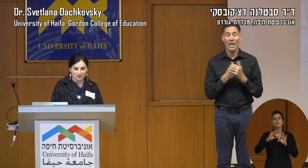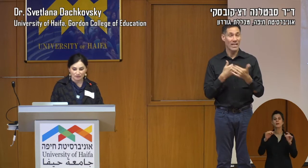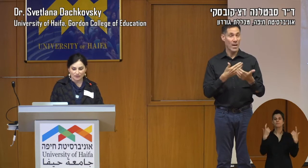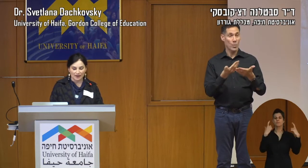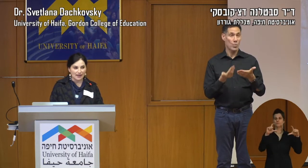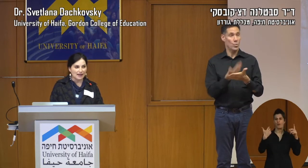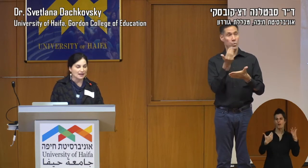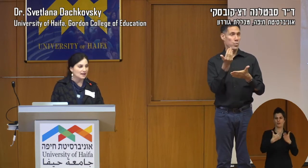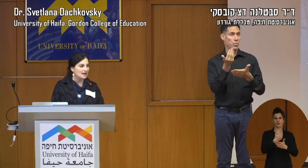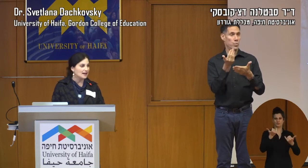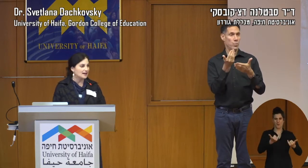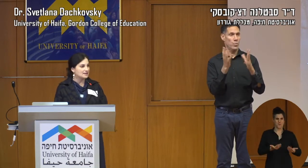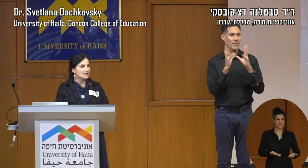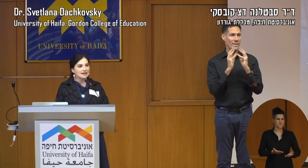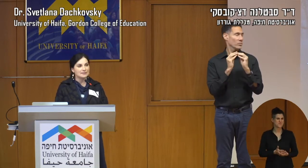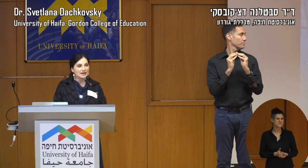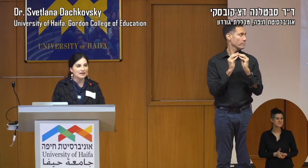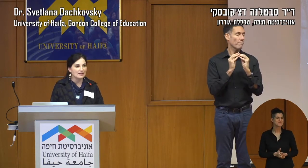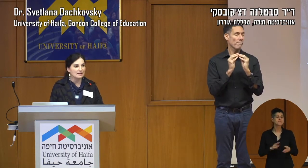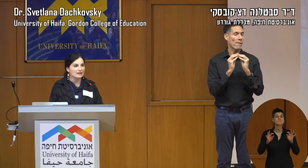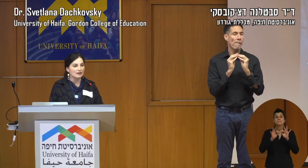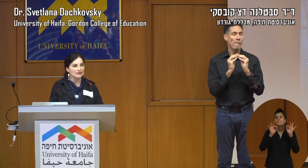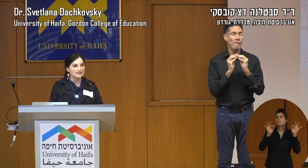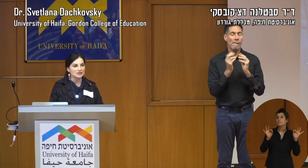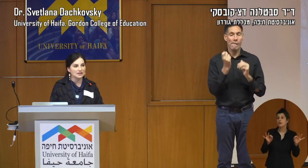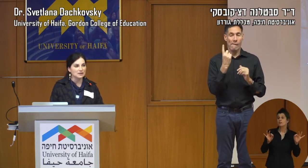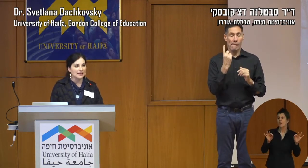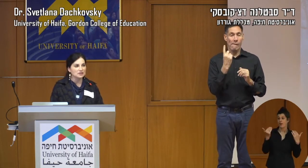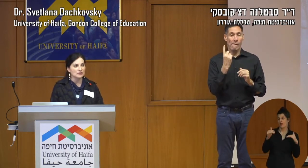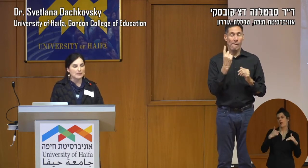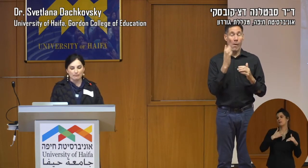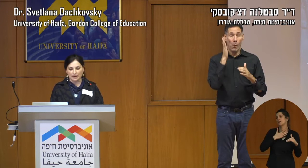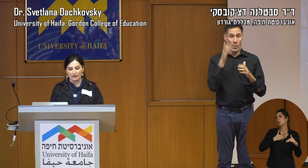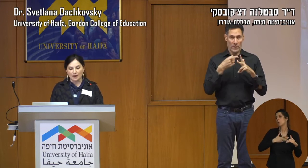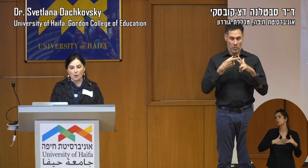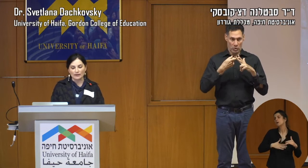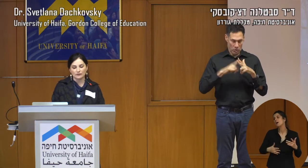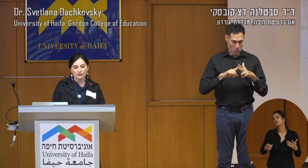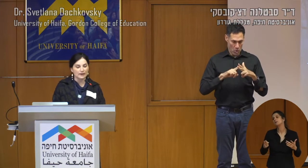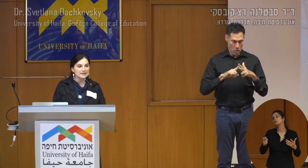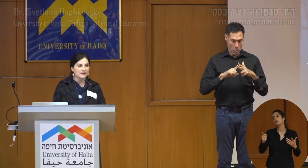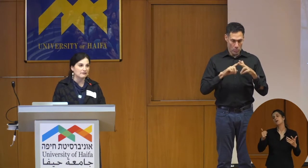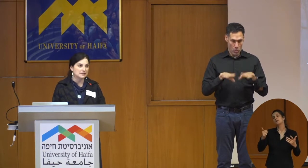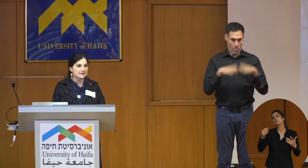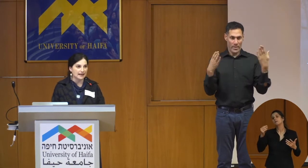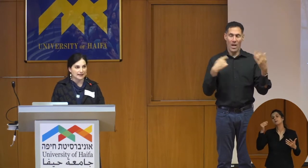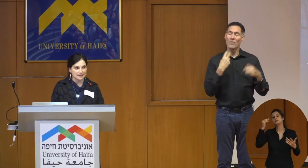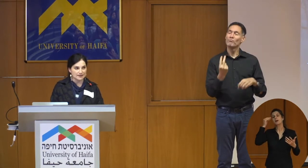and at the beginning of the session I would like to remember one of Erit's favorite sayings